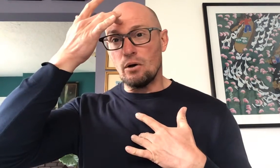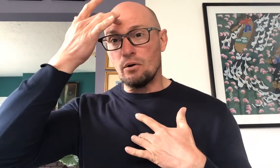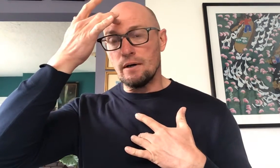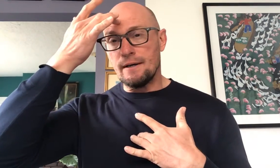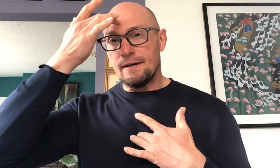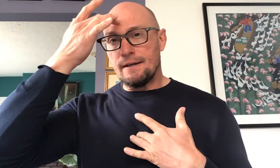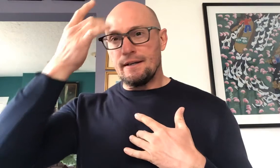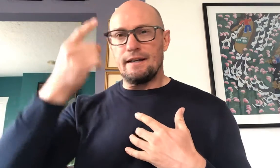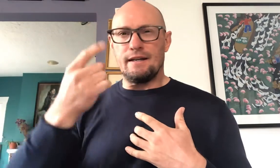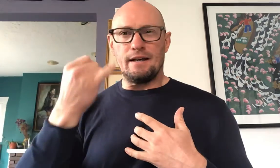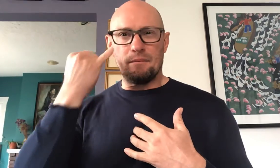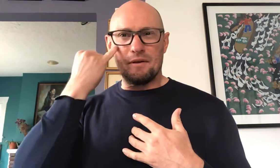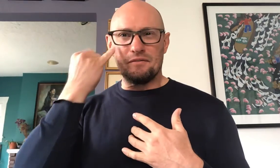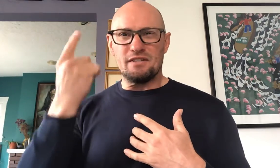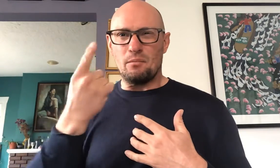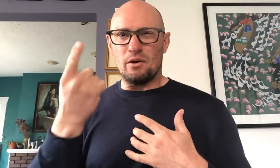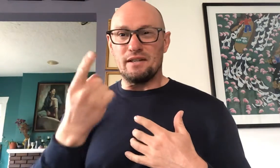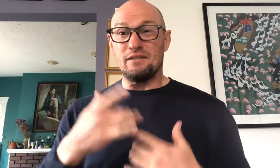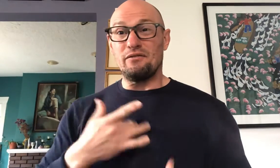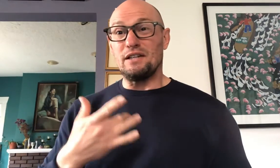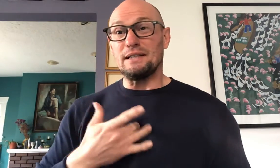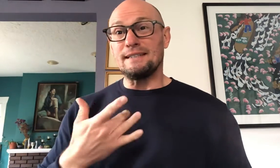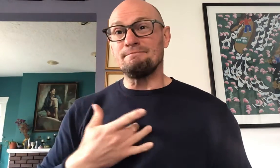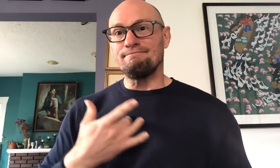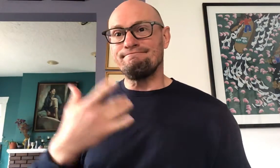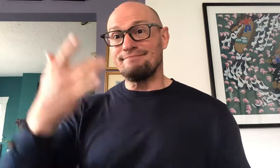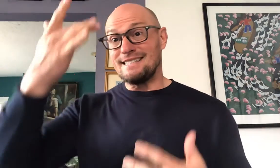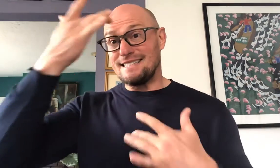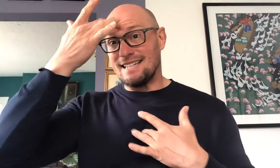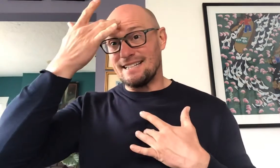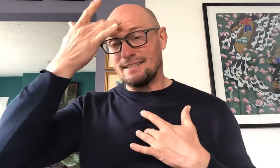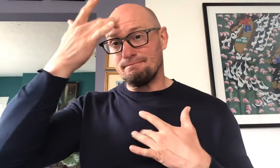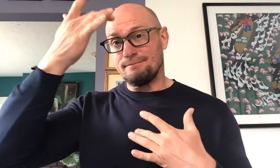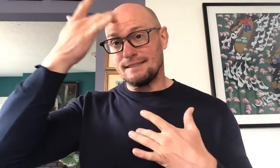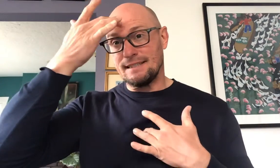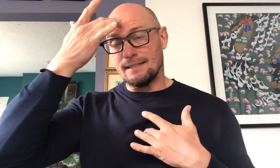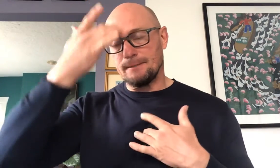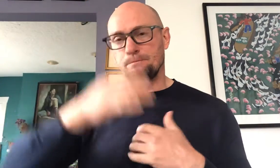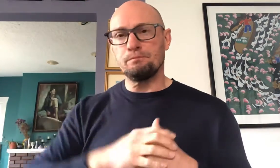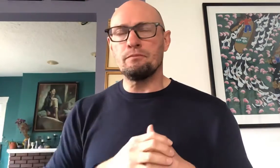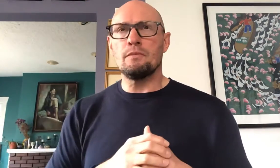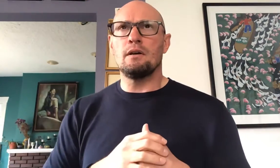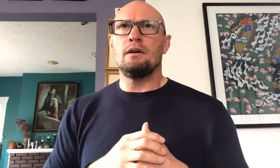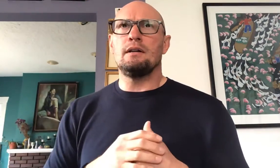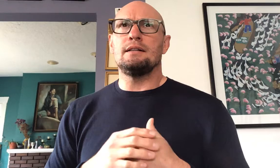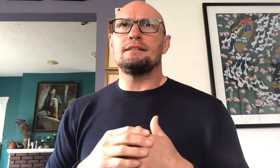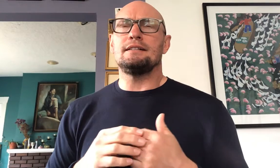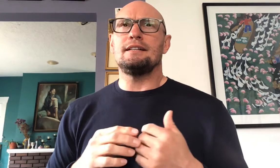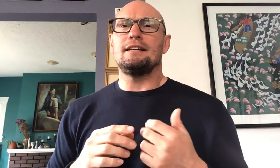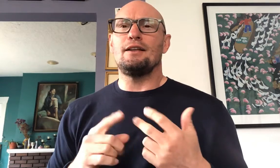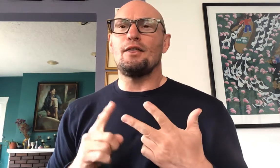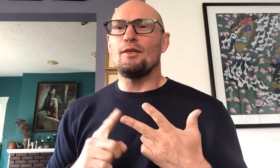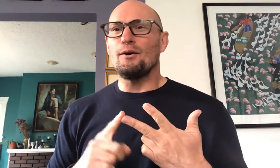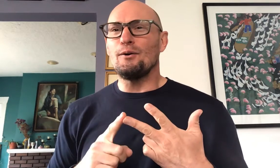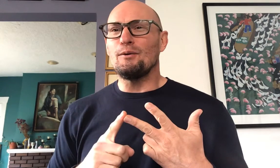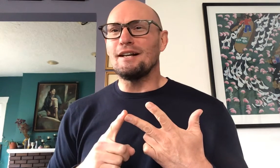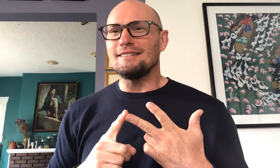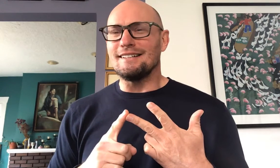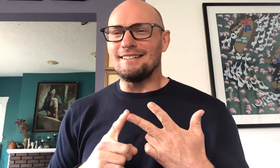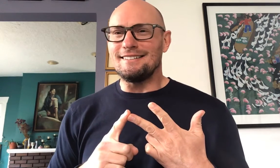um if someone is feeling sick sick let's see third what else can I